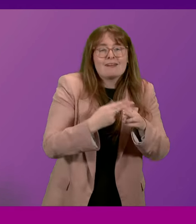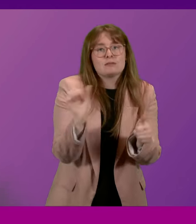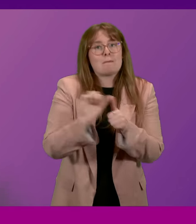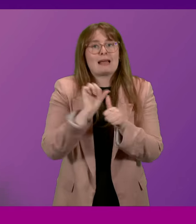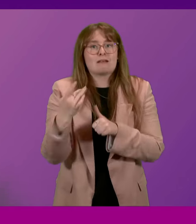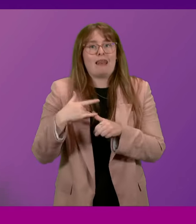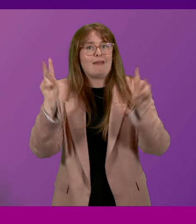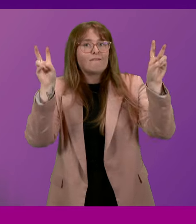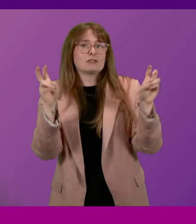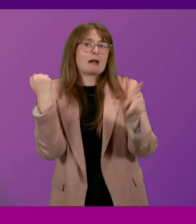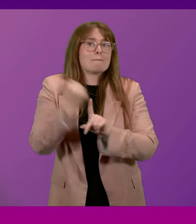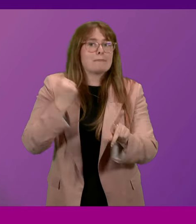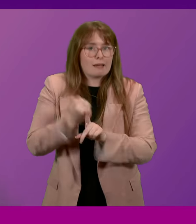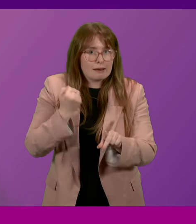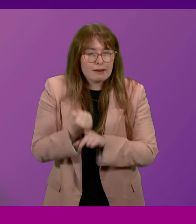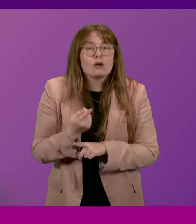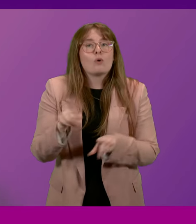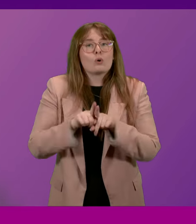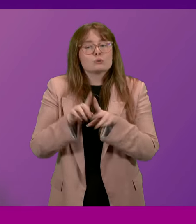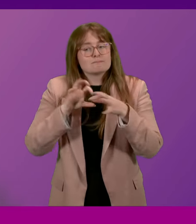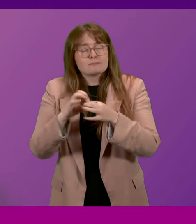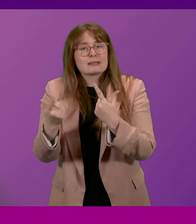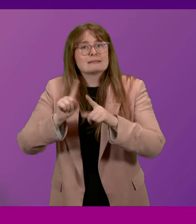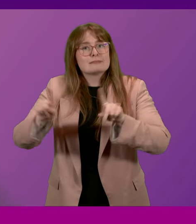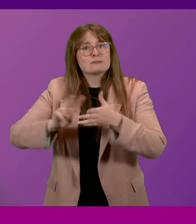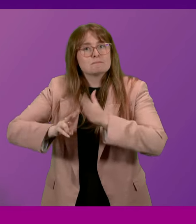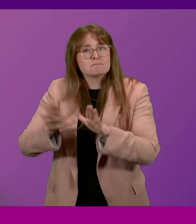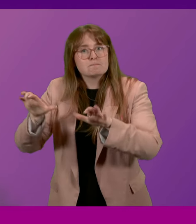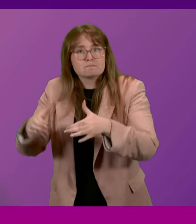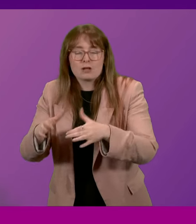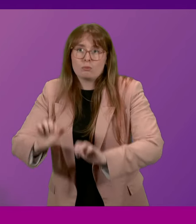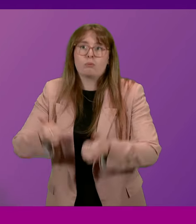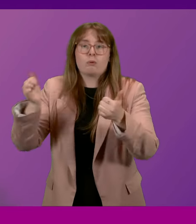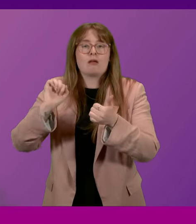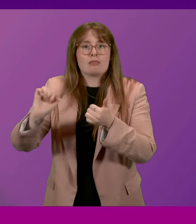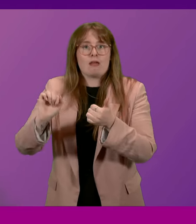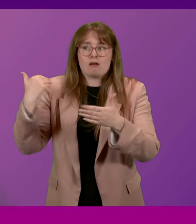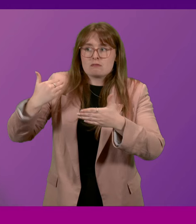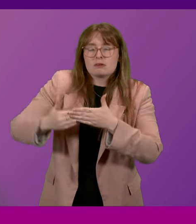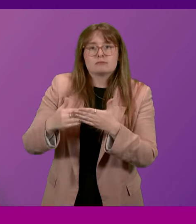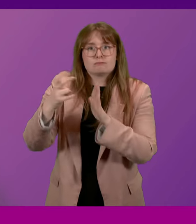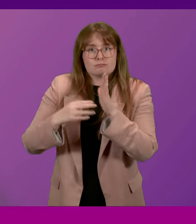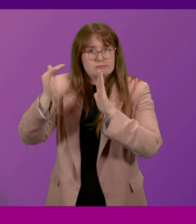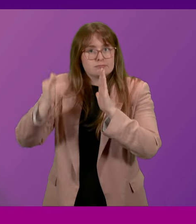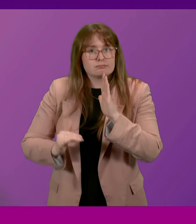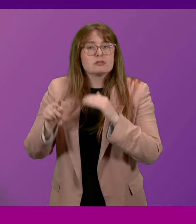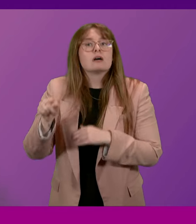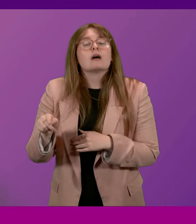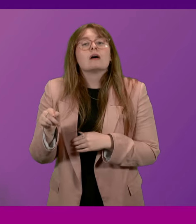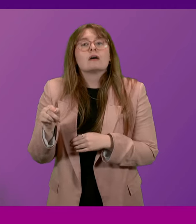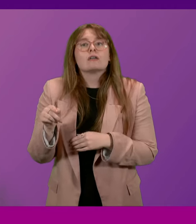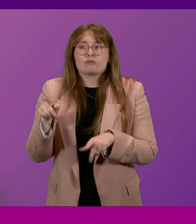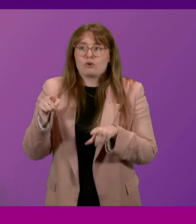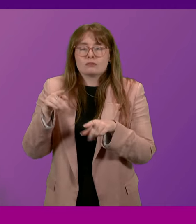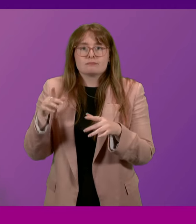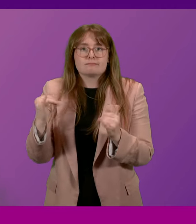We also work with the Scottish Violence Reduction Unit, who've got a formidable track record on the tackling of knife crime and violent crime, and medics against